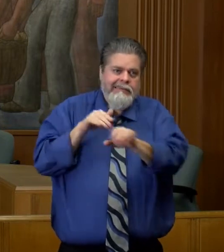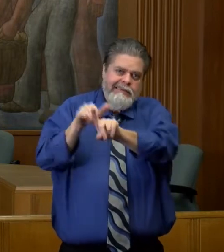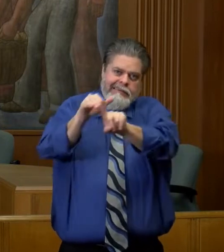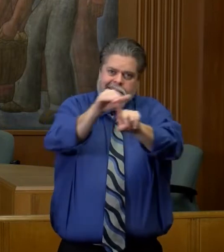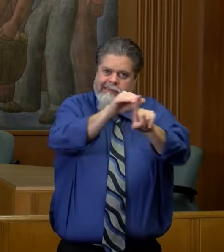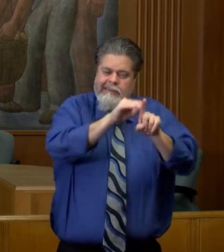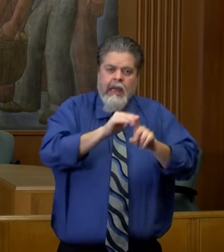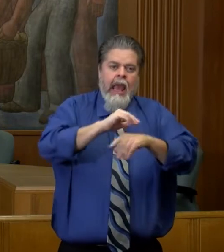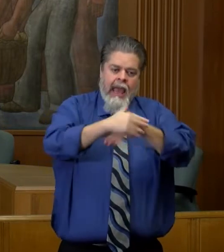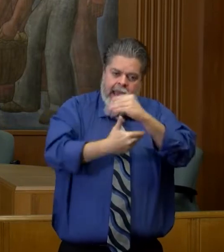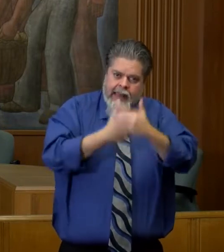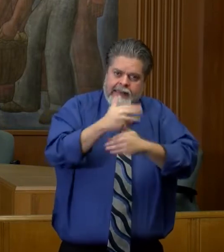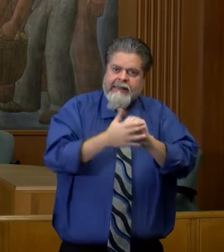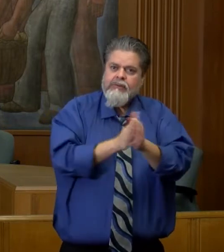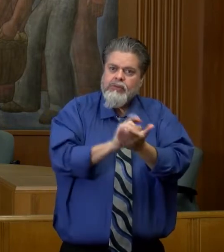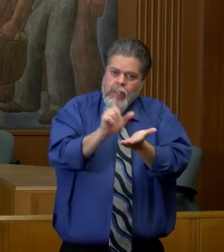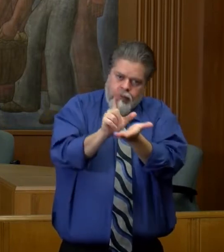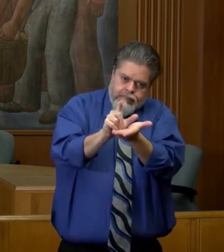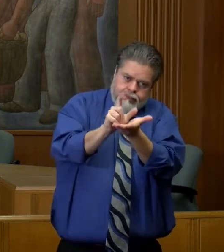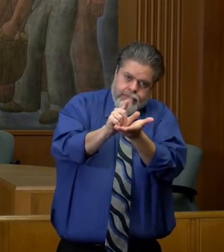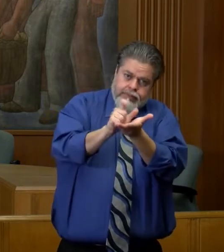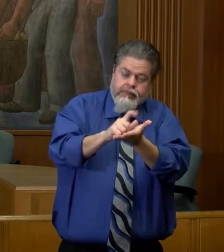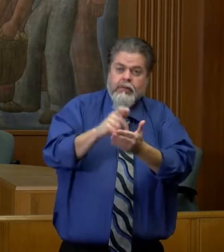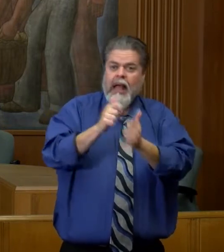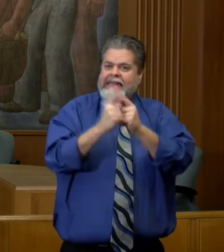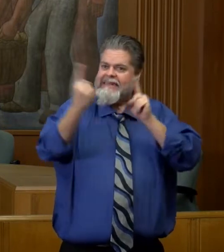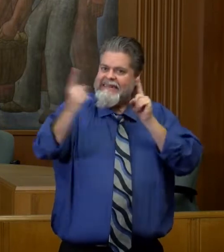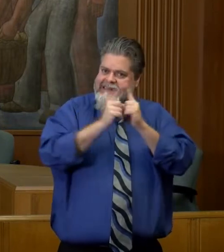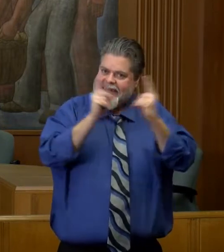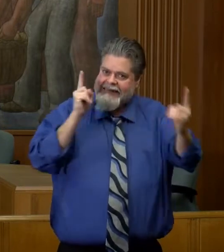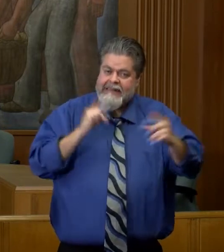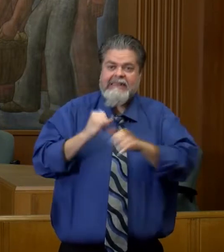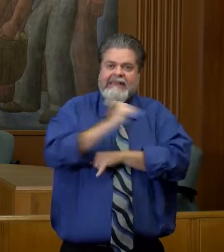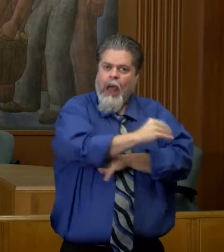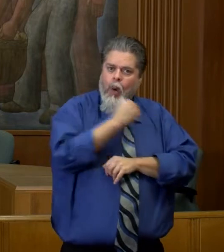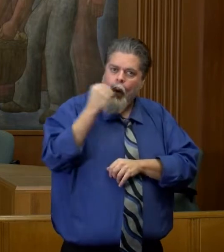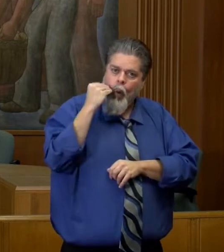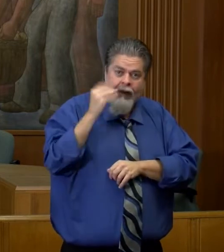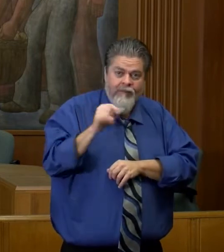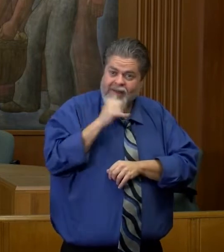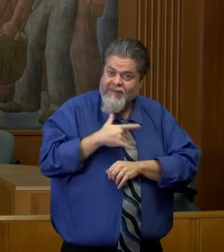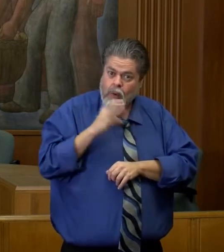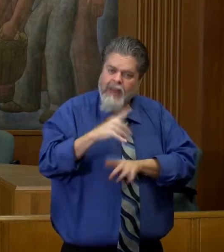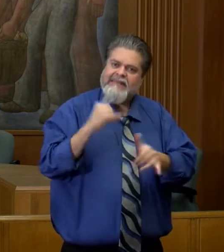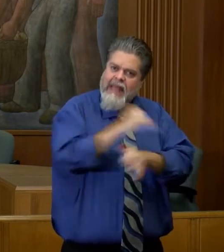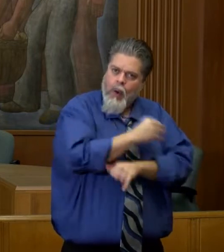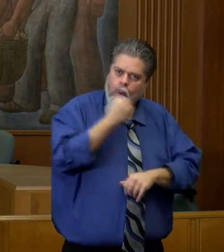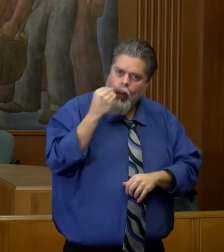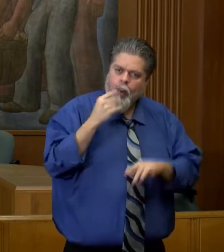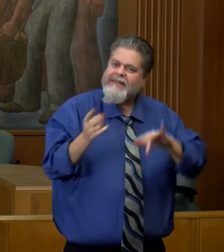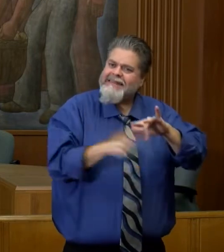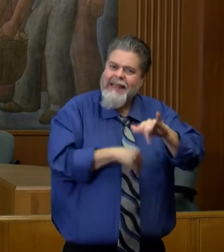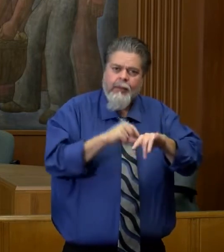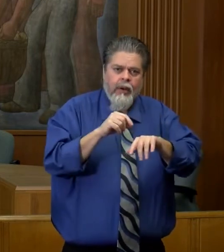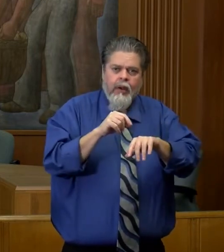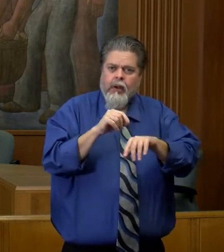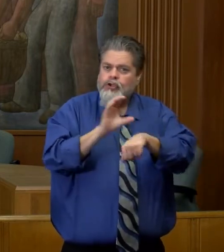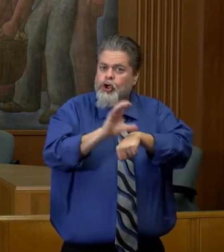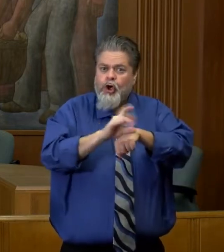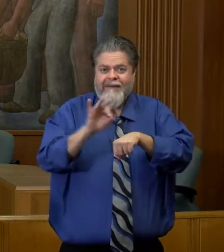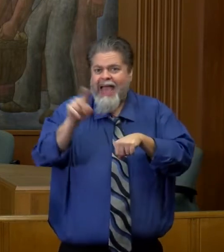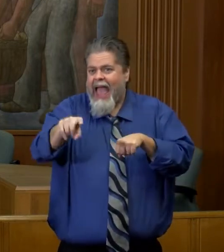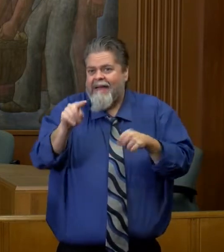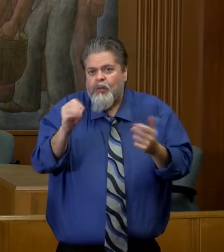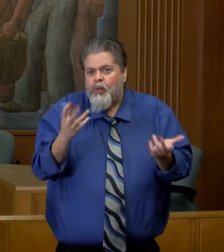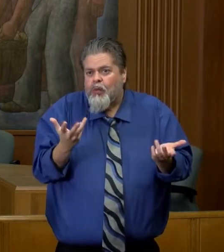distance, hand hygiene, stay home if you're sick, if you're a vulnerable population, be smart, maybe skip church for a few weeks. I mean, all these different